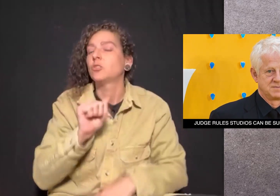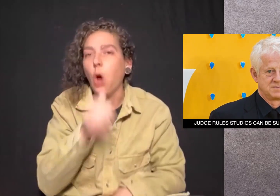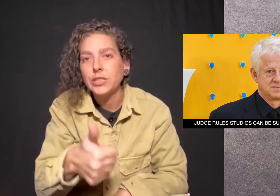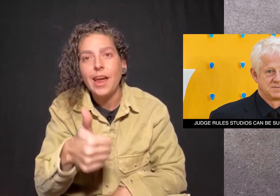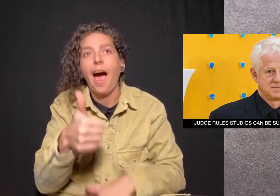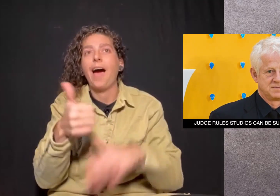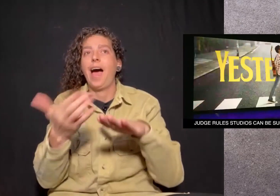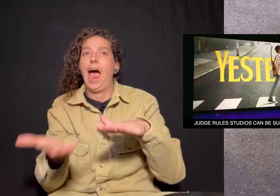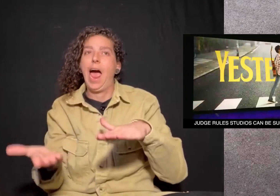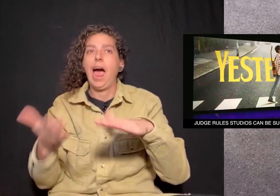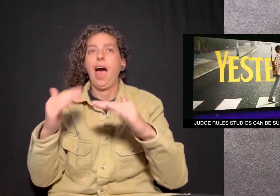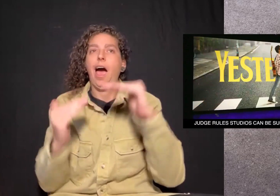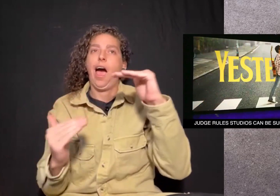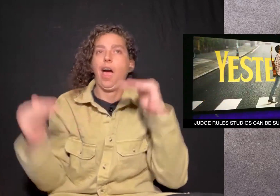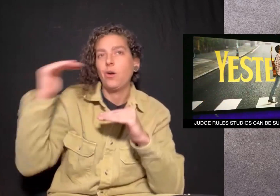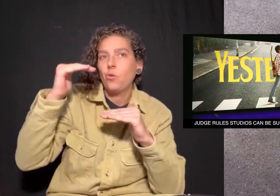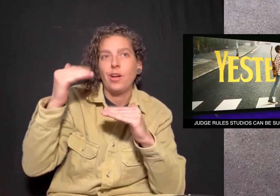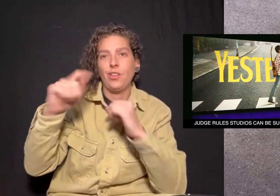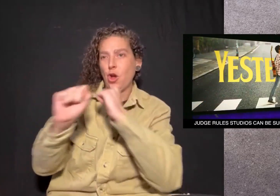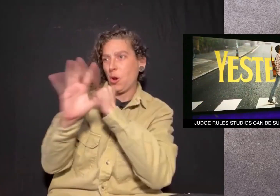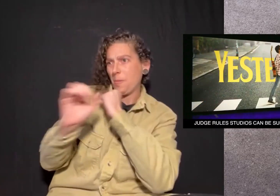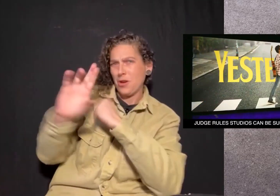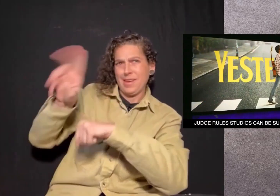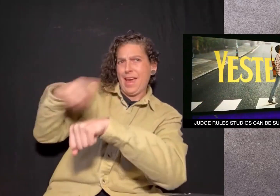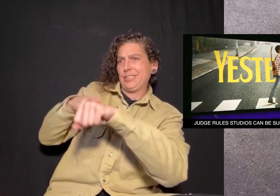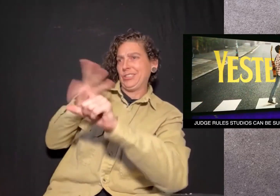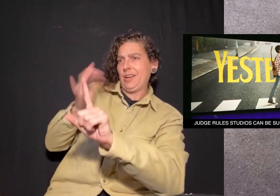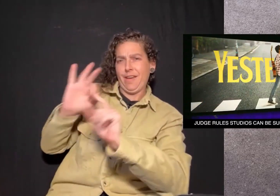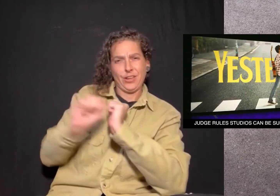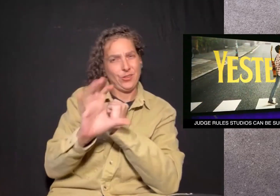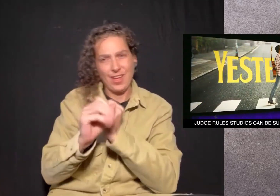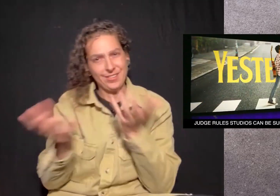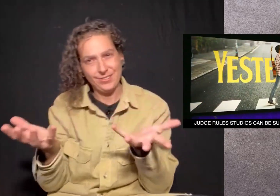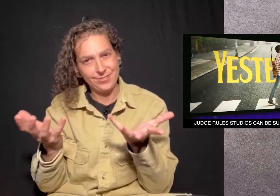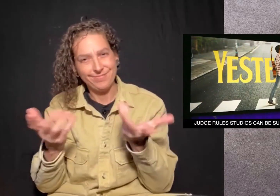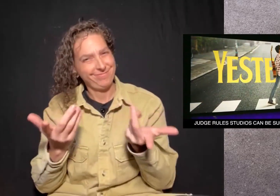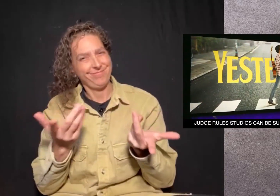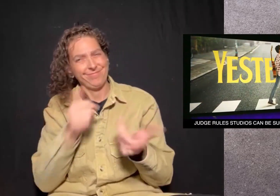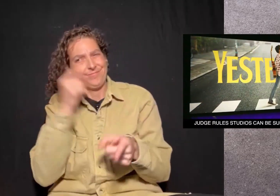creativity does not outweigh the commercial nature of a trailer.